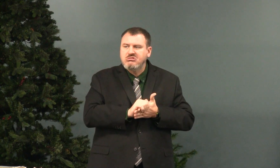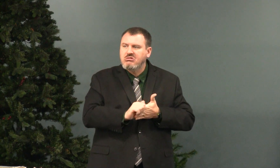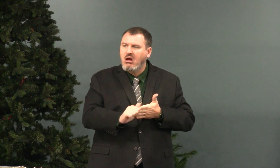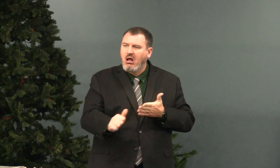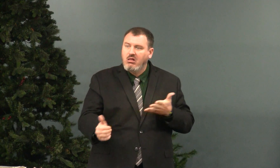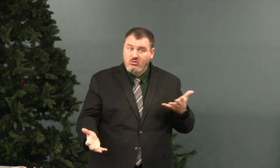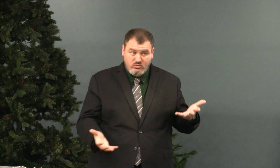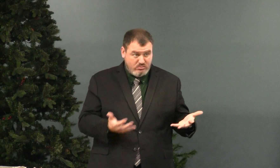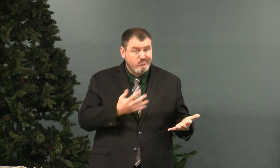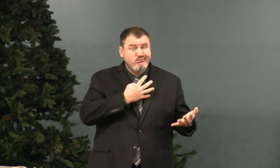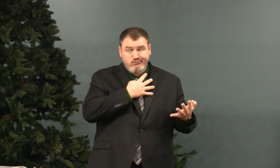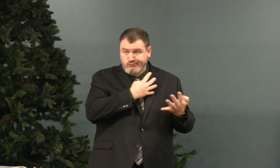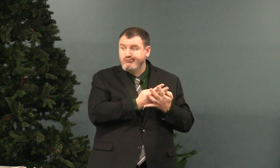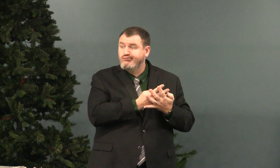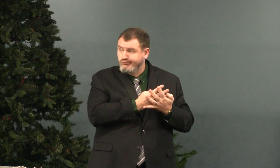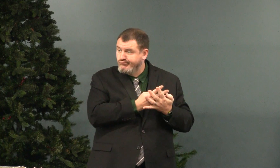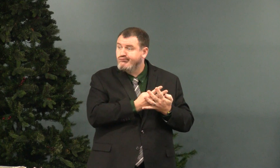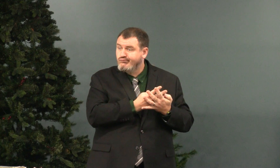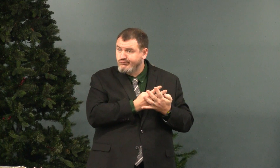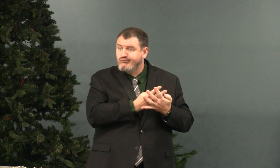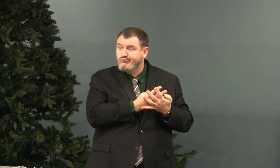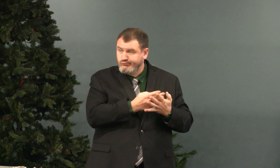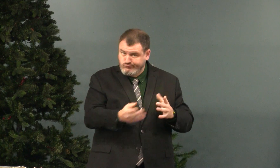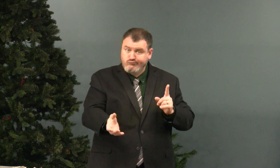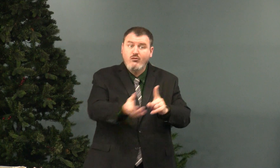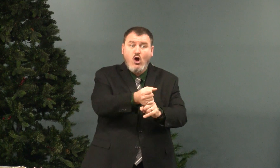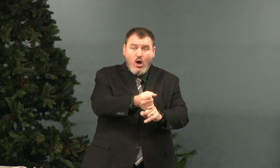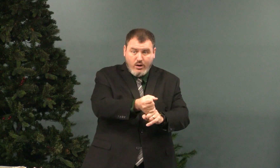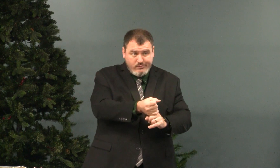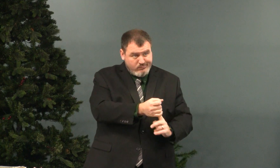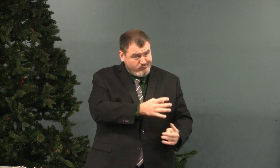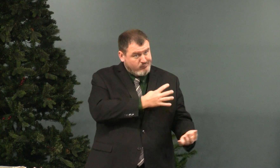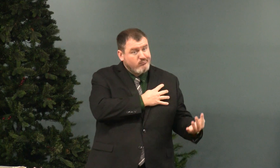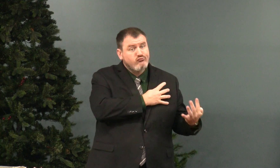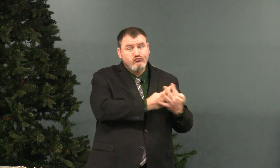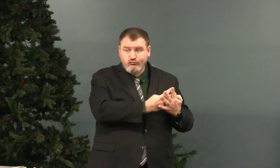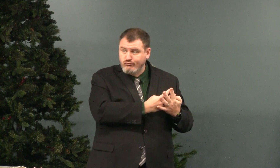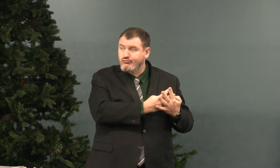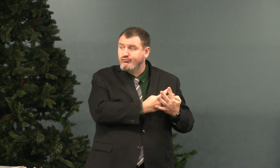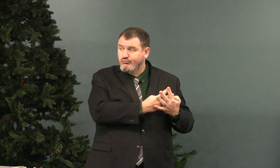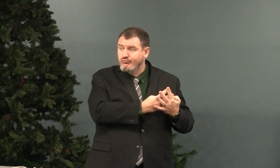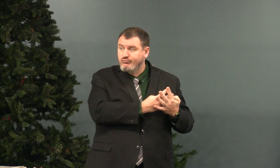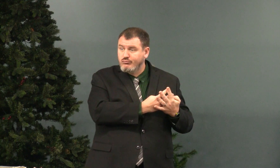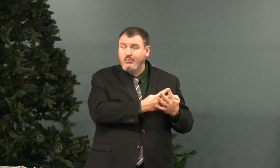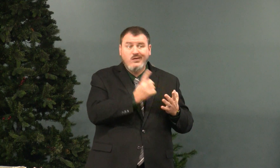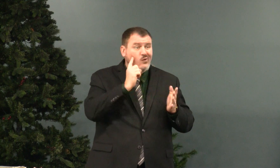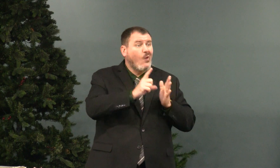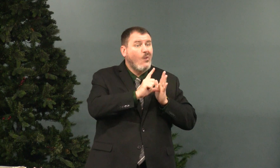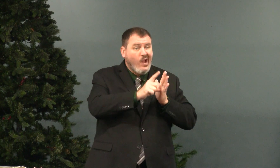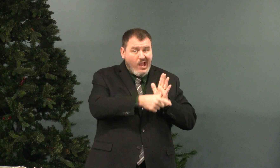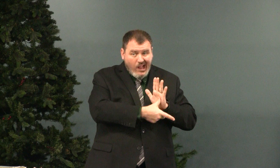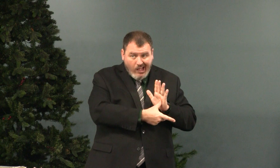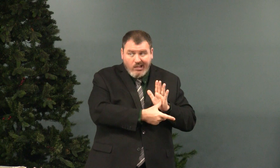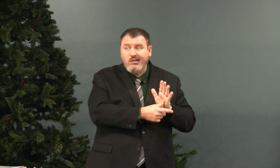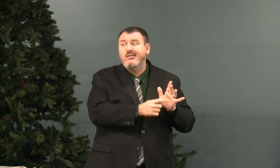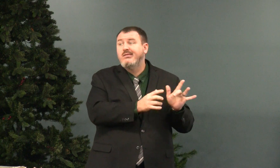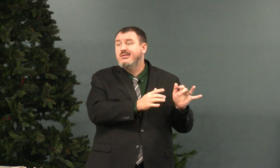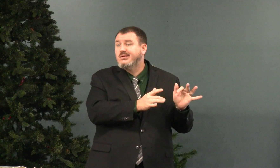And it came to almost $600,000. And he's in jail. He was caught and put in jail for a